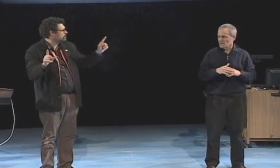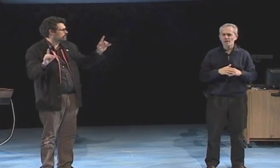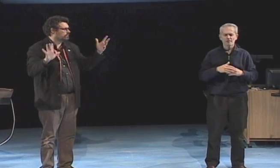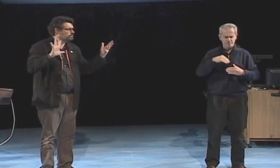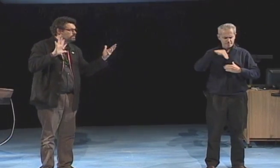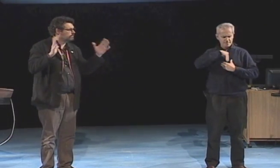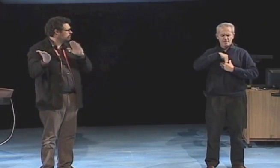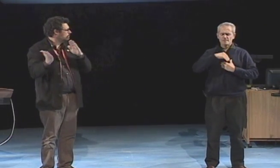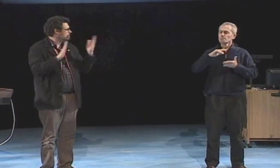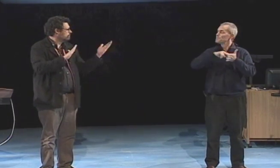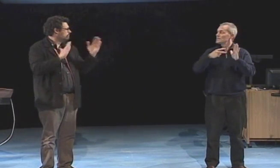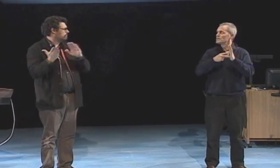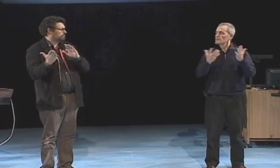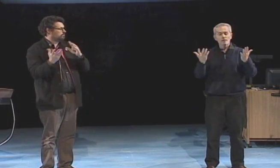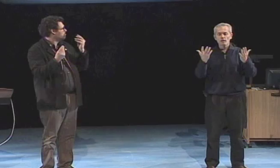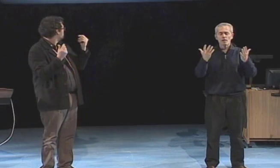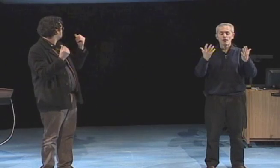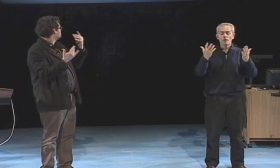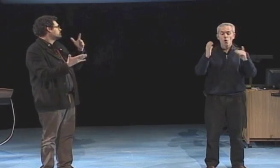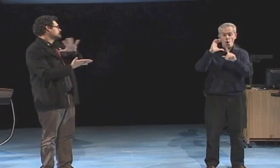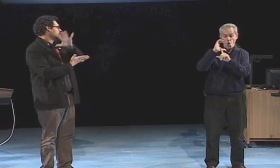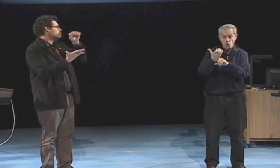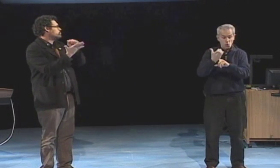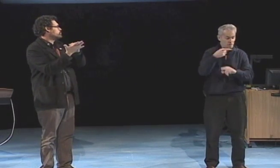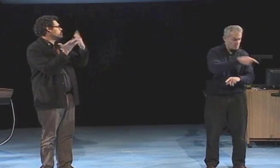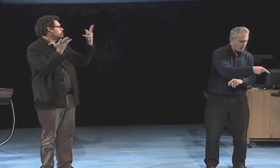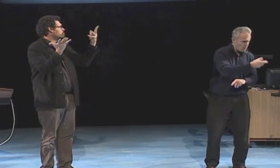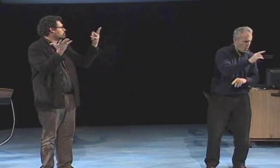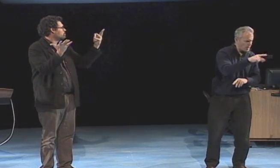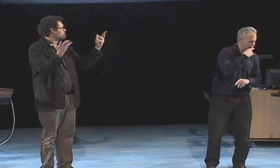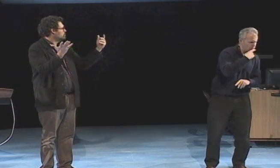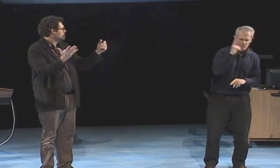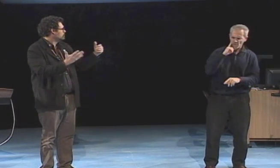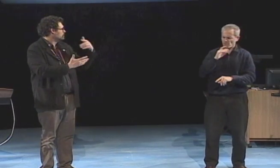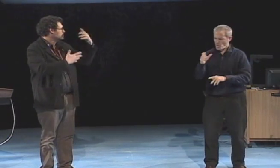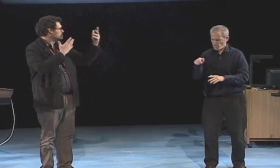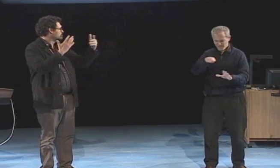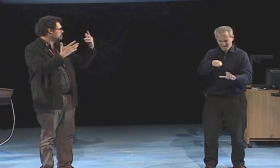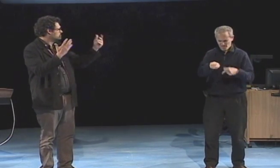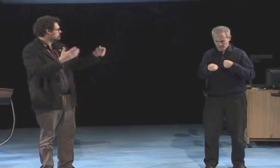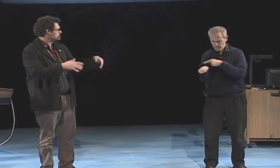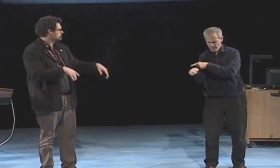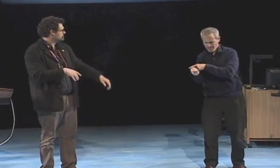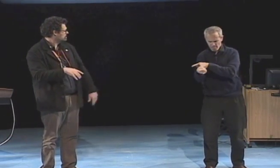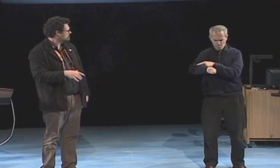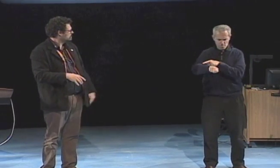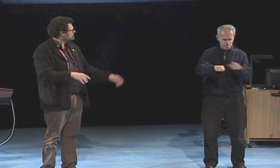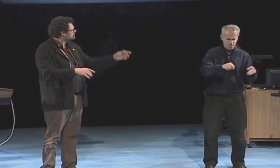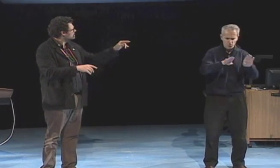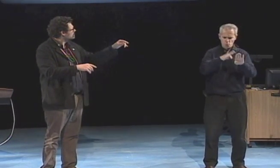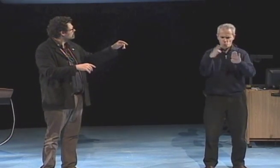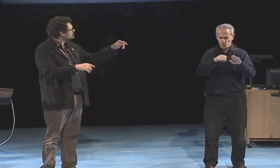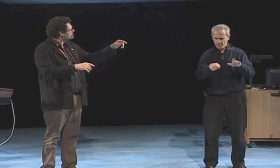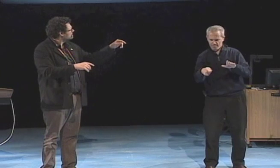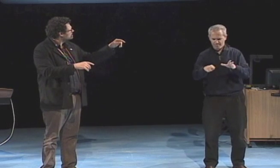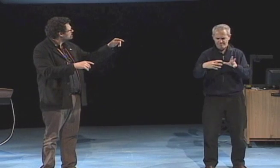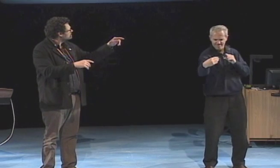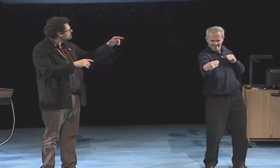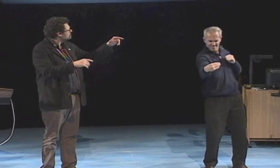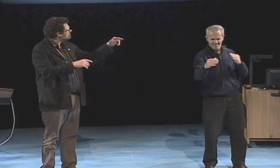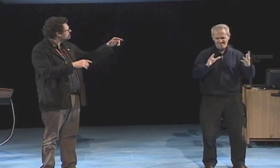itself into the whole within another shape. This represented the hearing culture and the deaf culture